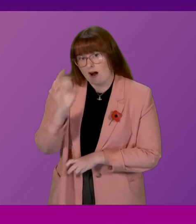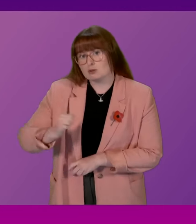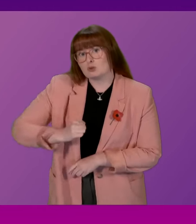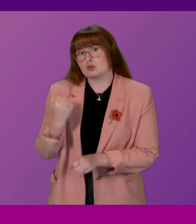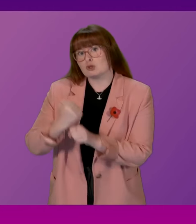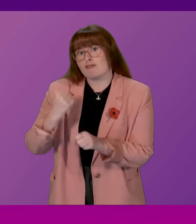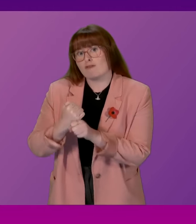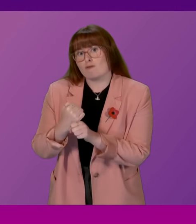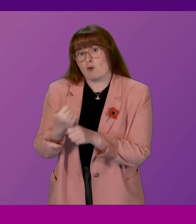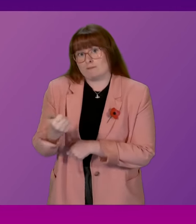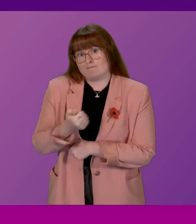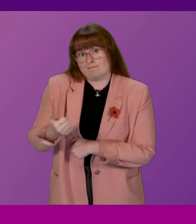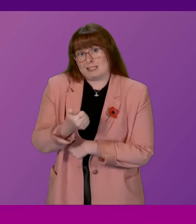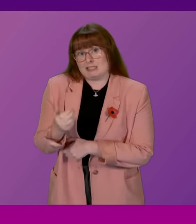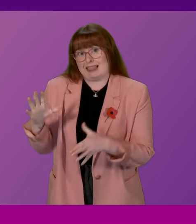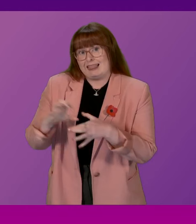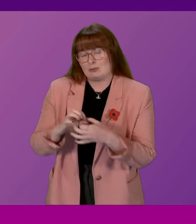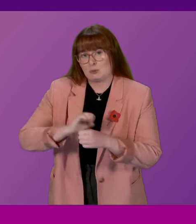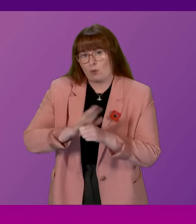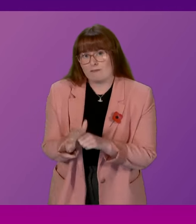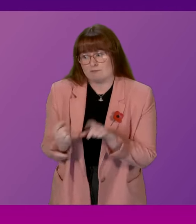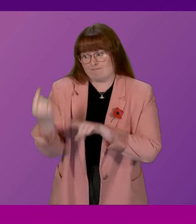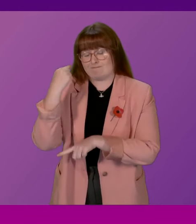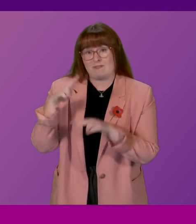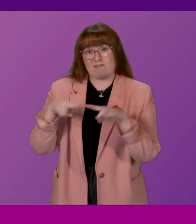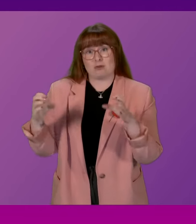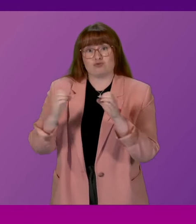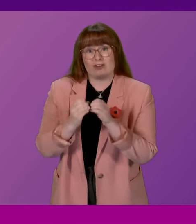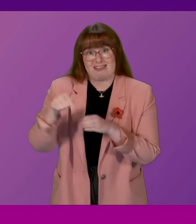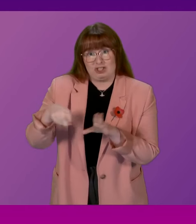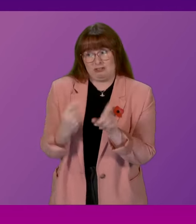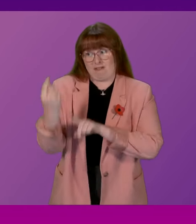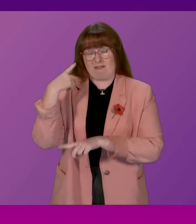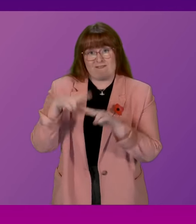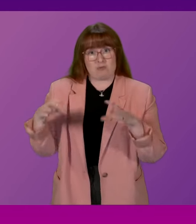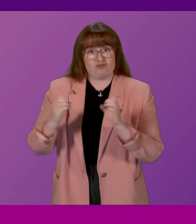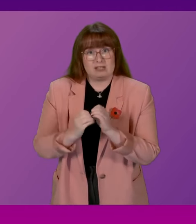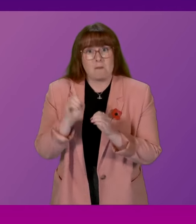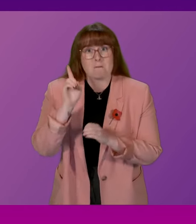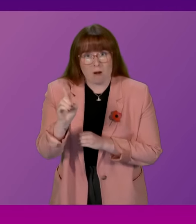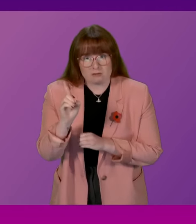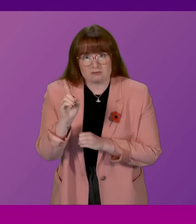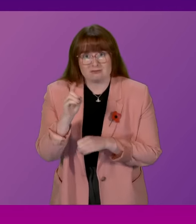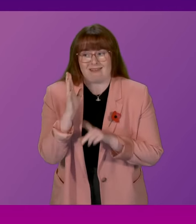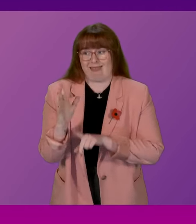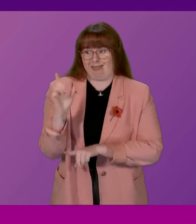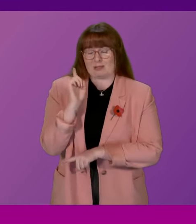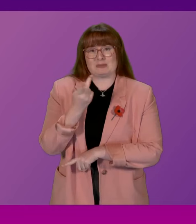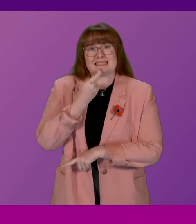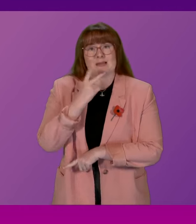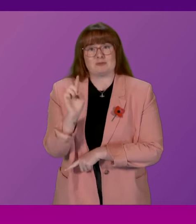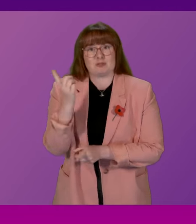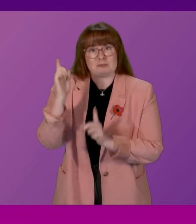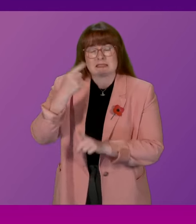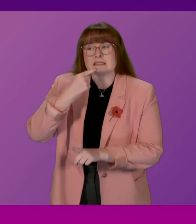for messages related to the pandemic in February of this year. But last week, the Deputy First Minister